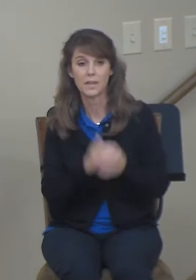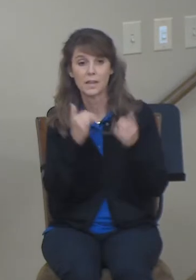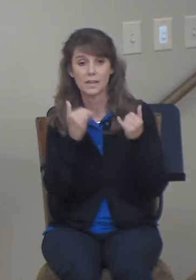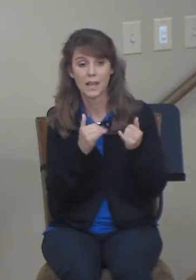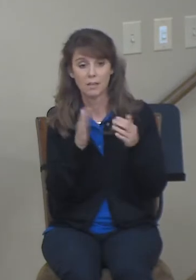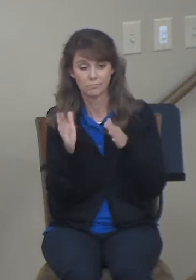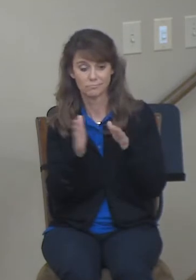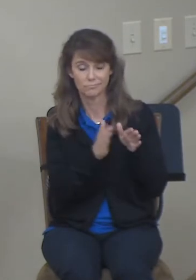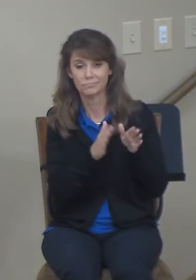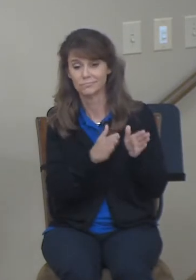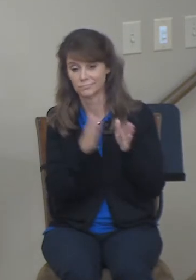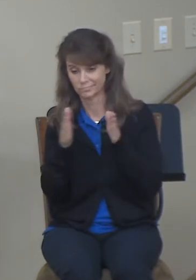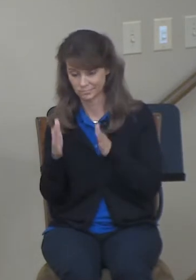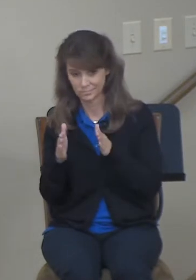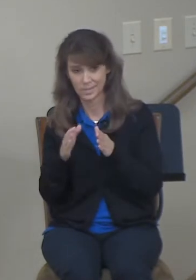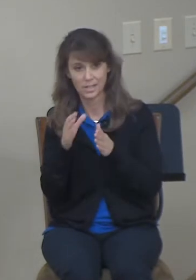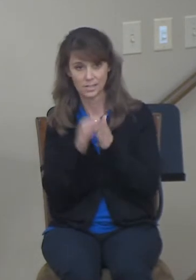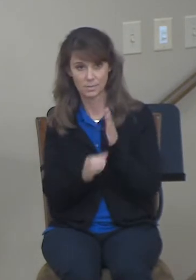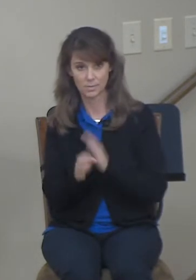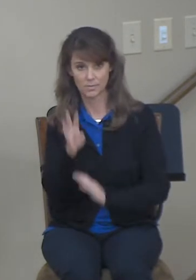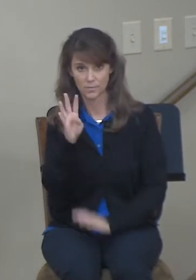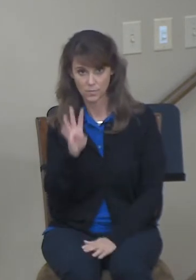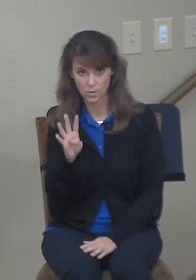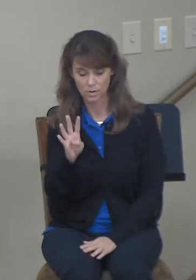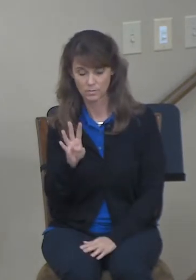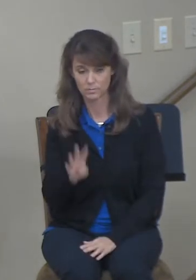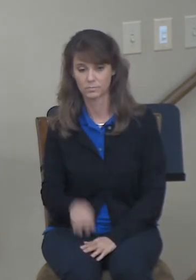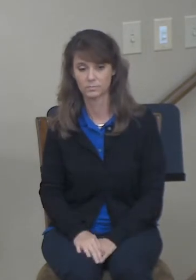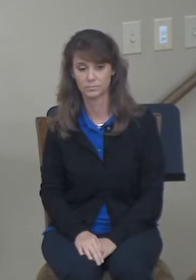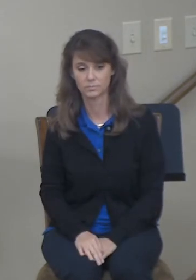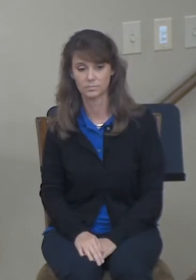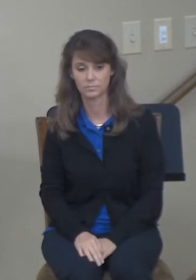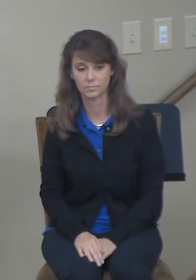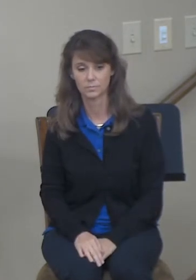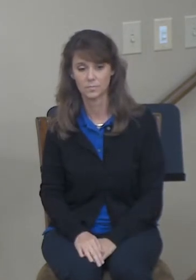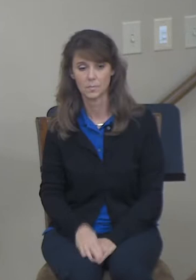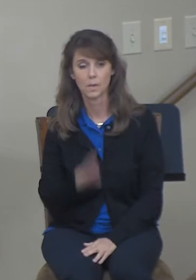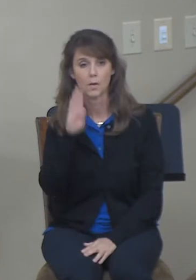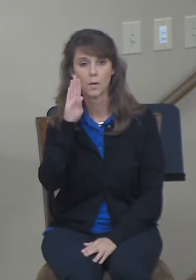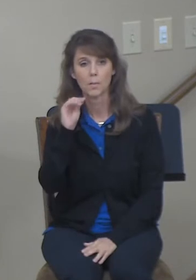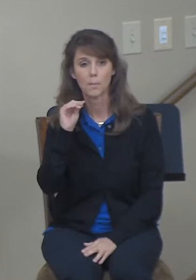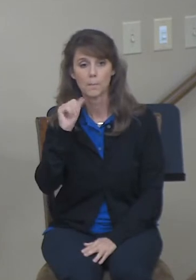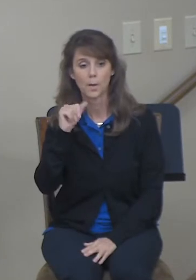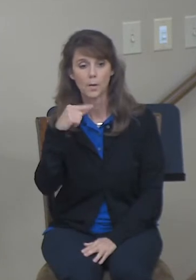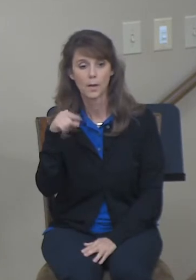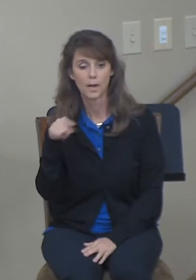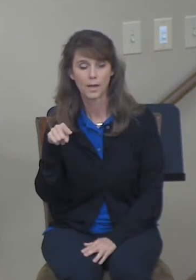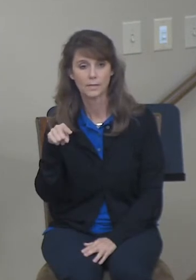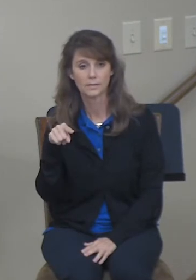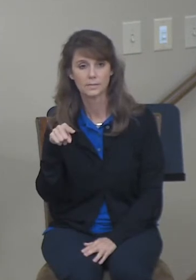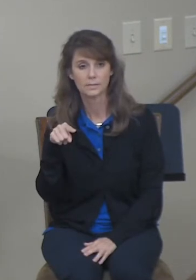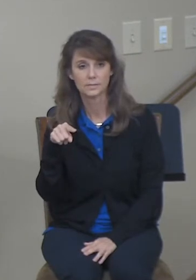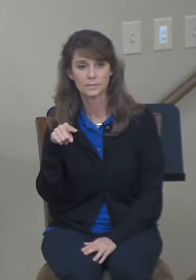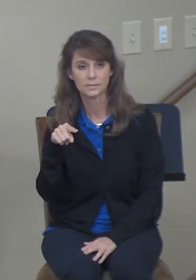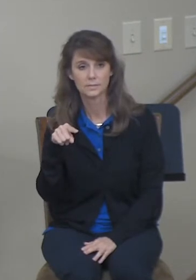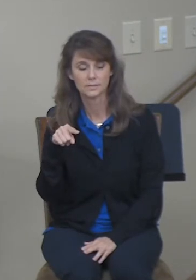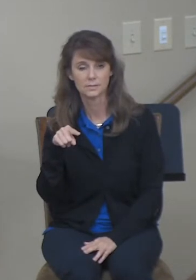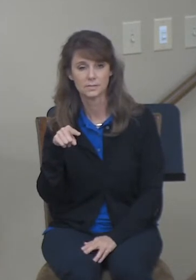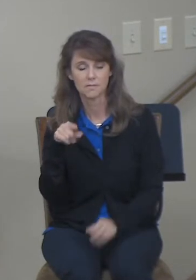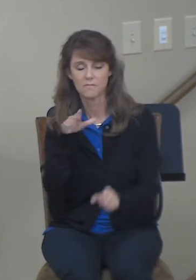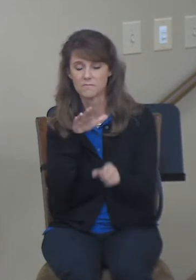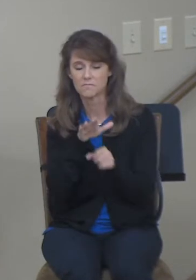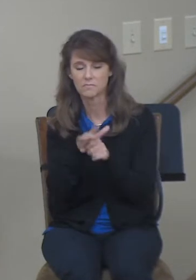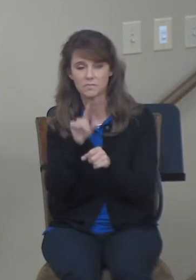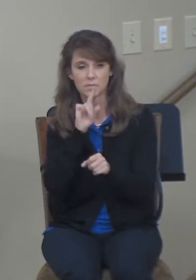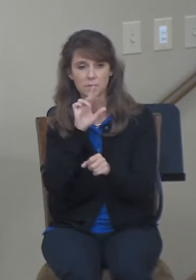where we begin to see the redeeming of Boaz, where Boaz goes about and fulfills his promise to redeem